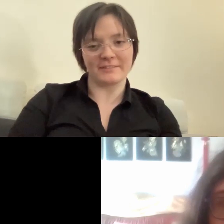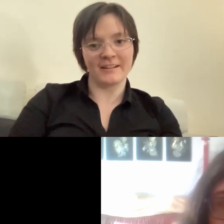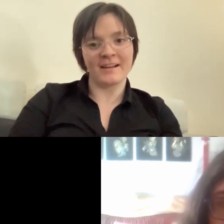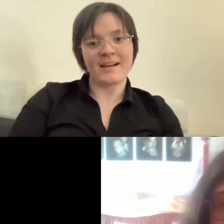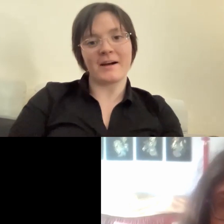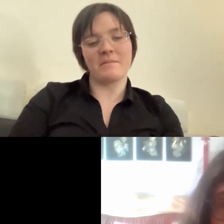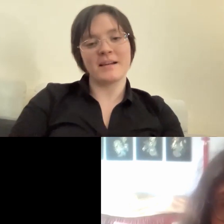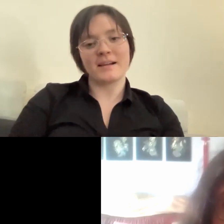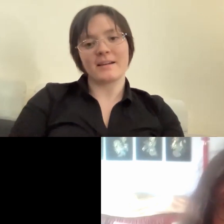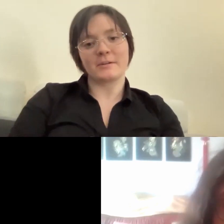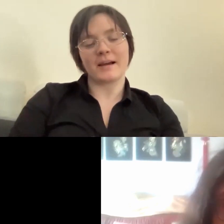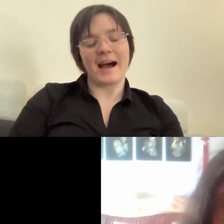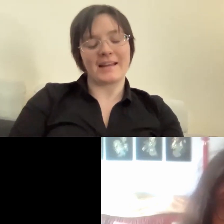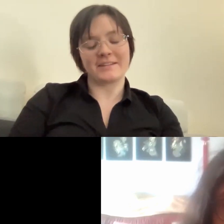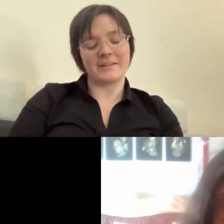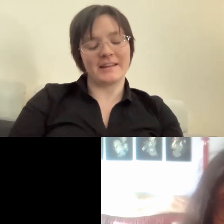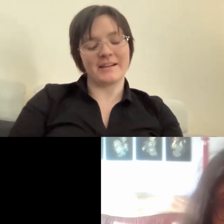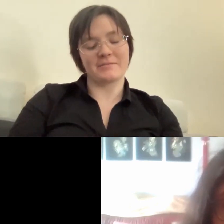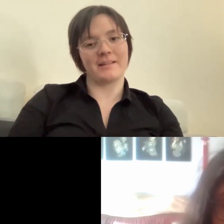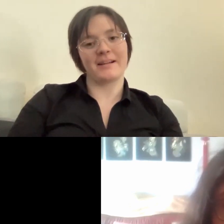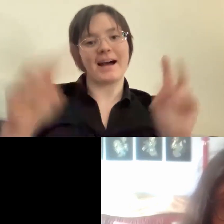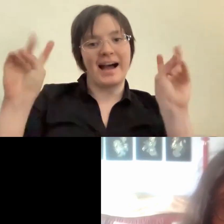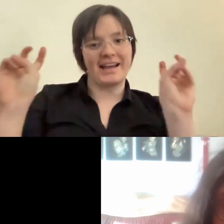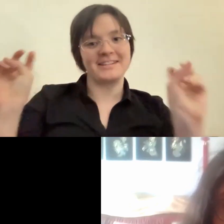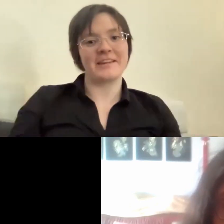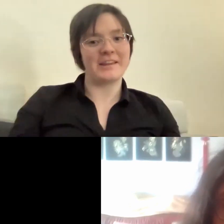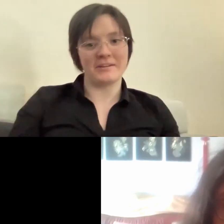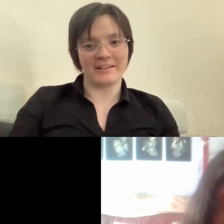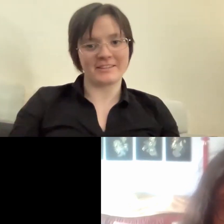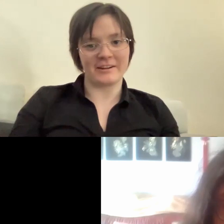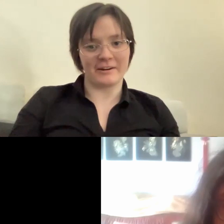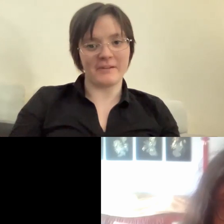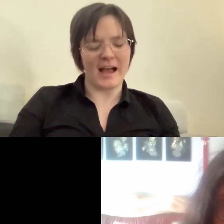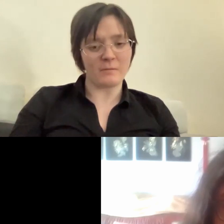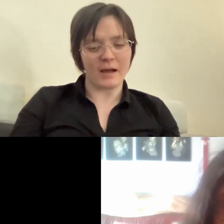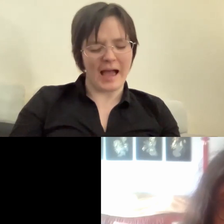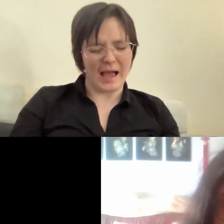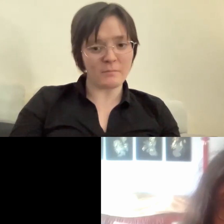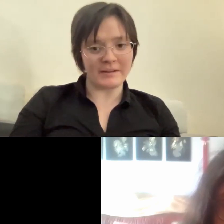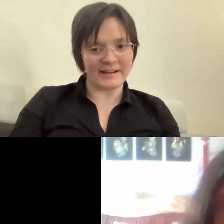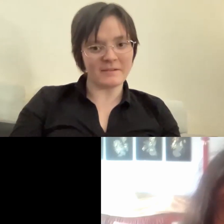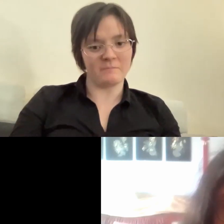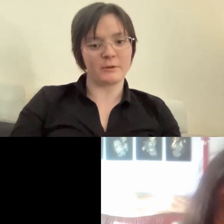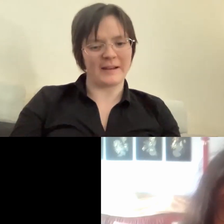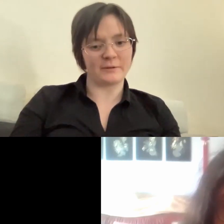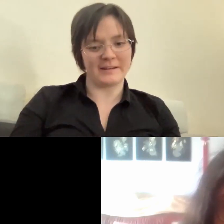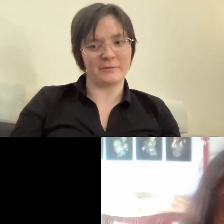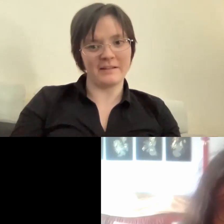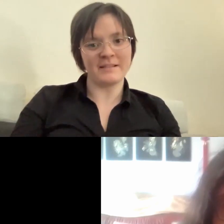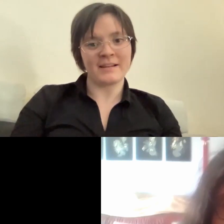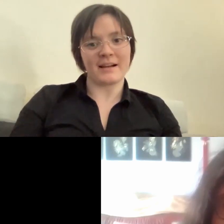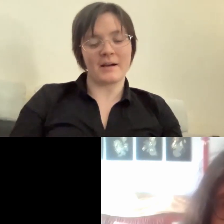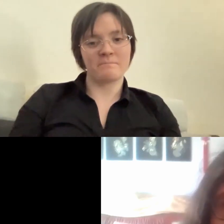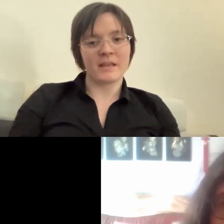Wayward Festival at the well at the University of Aberdeen 2021.